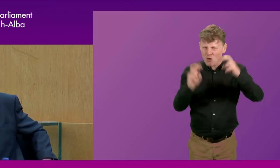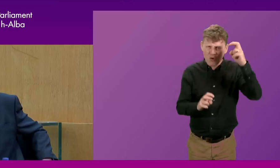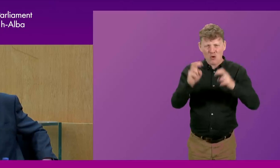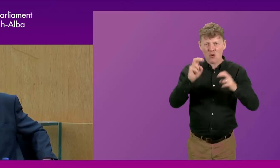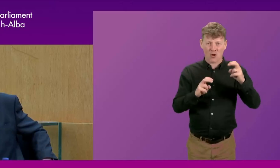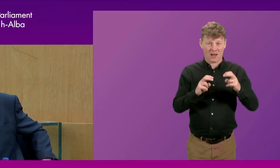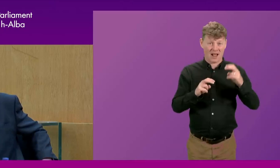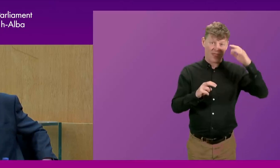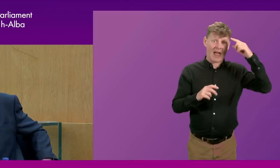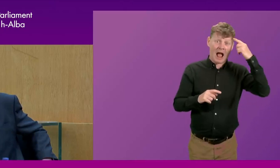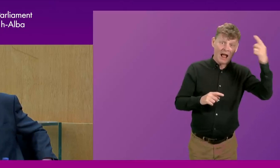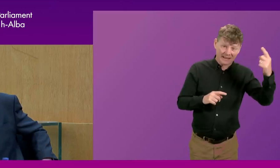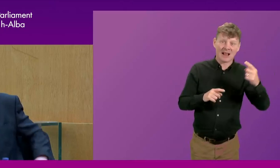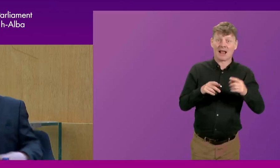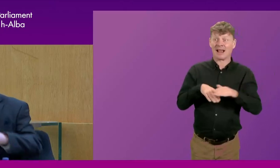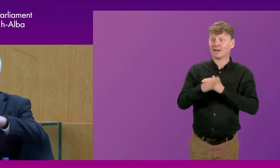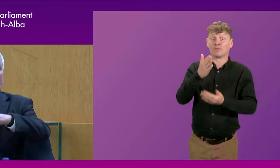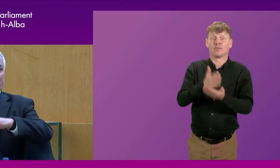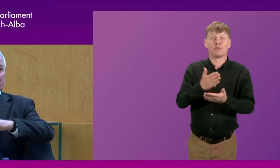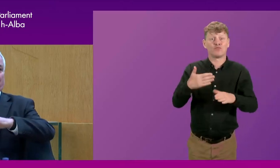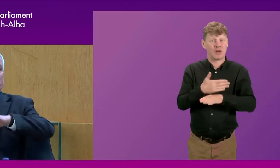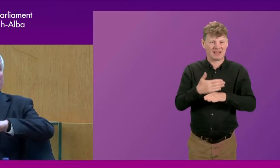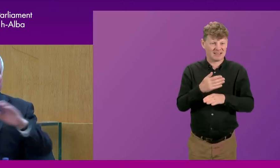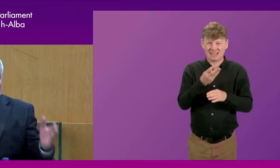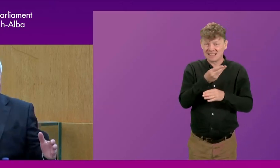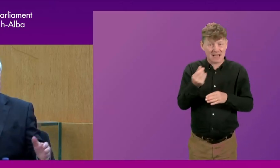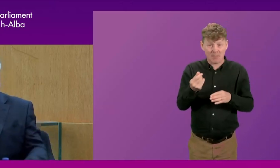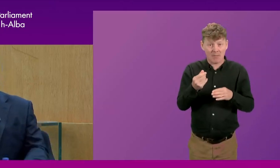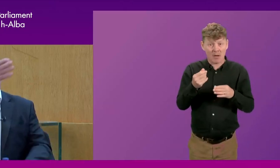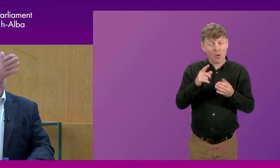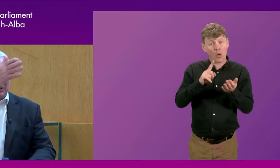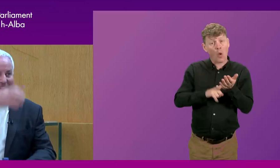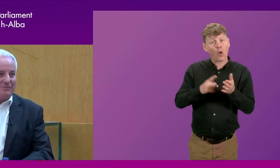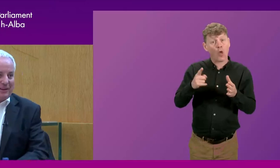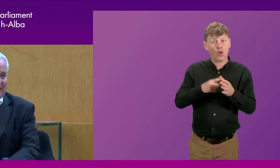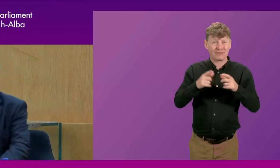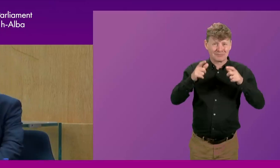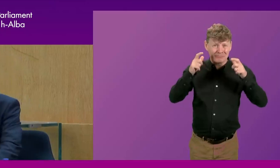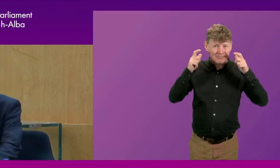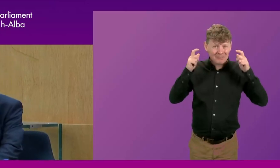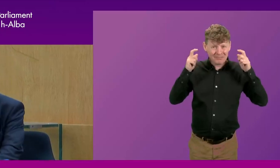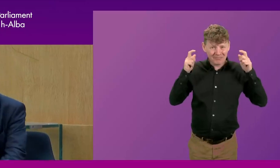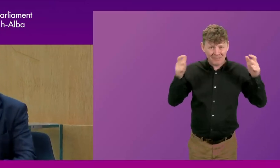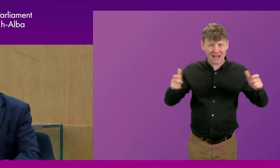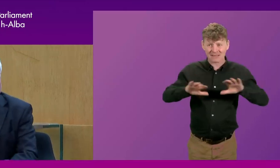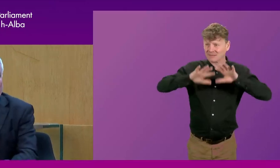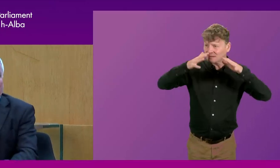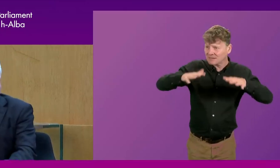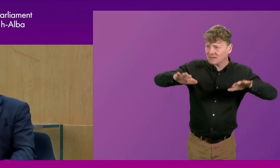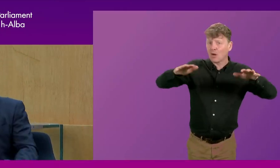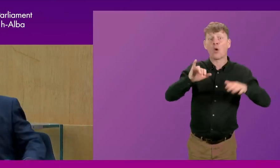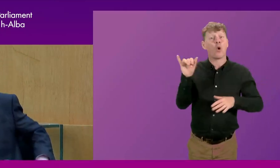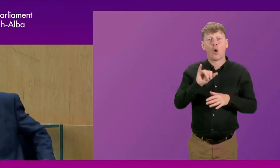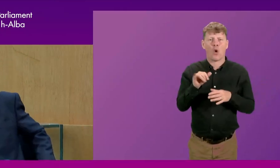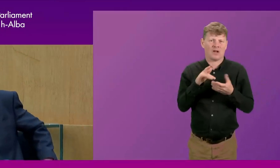in practice because some of the authorities that were created were massive, either geographically or population-wise